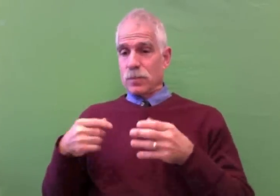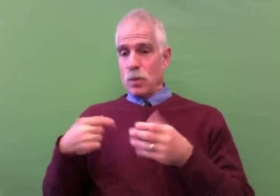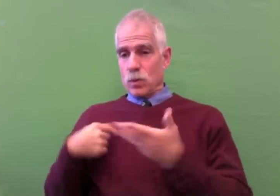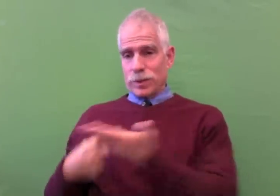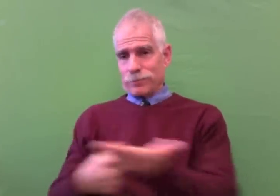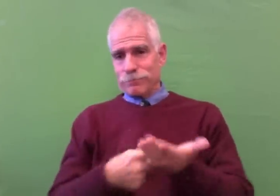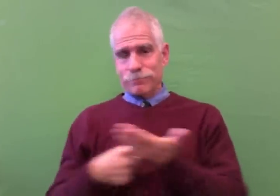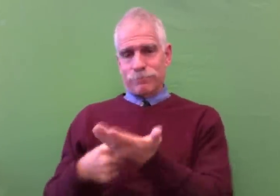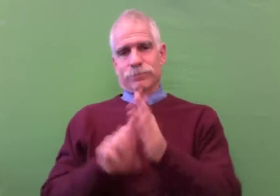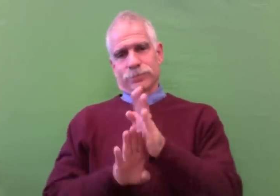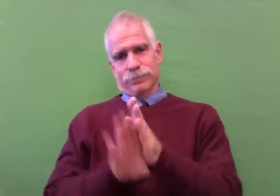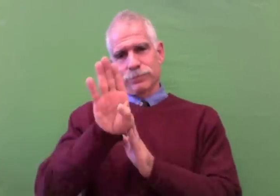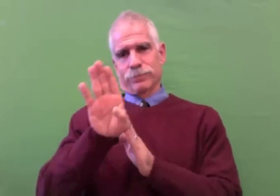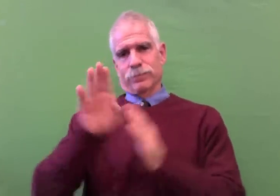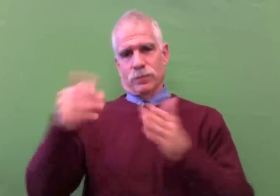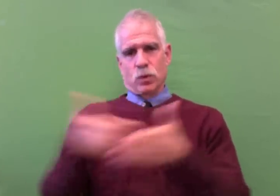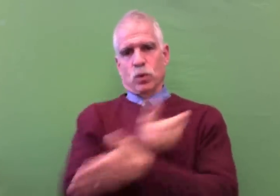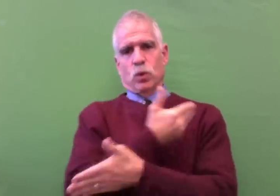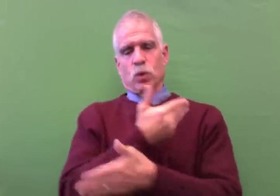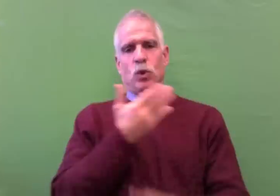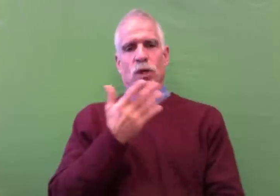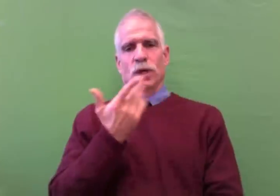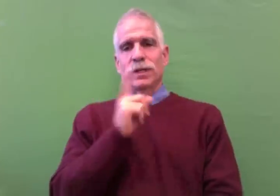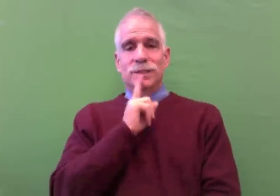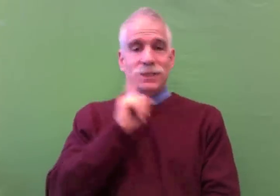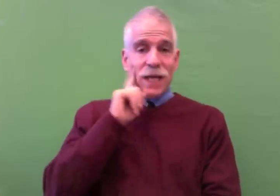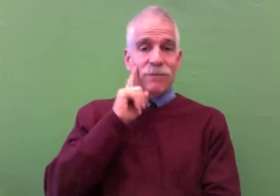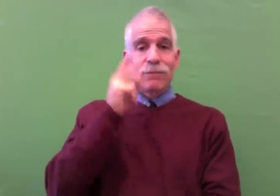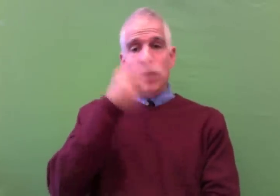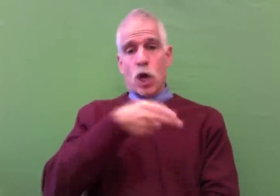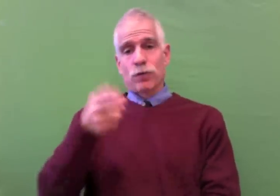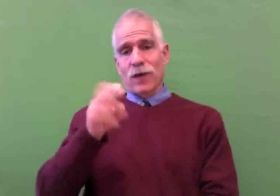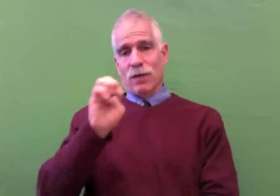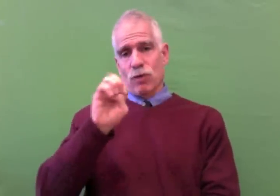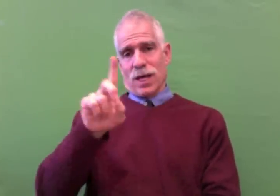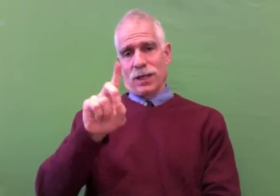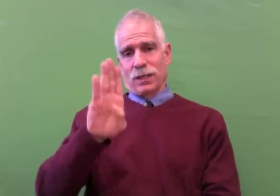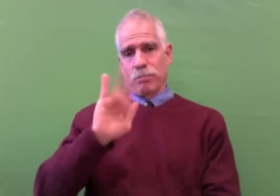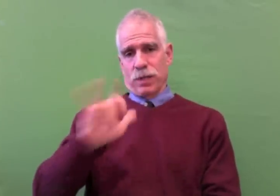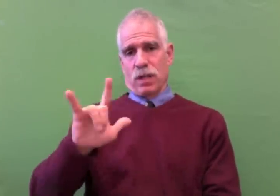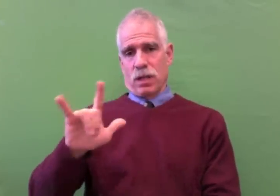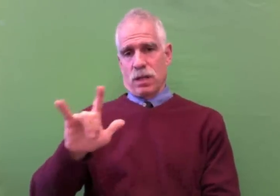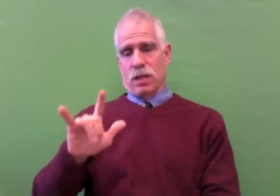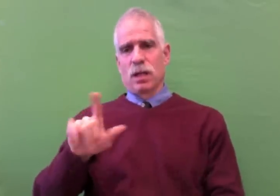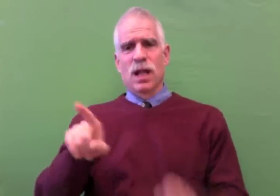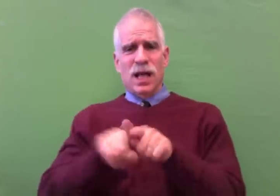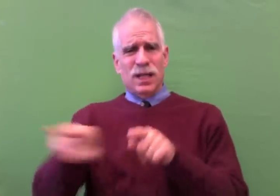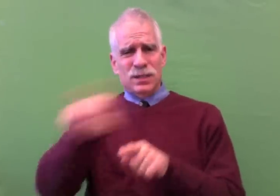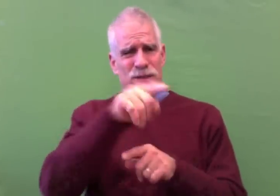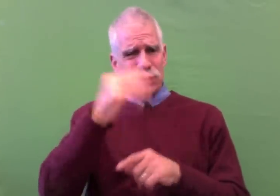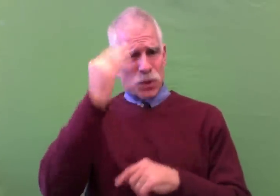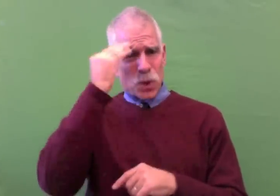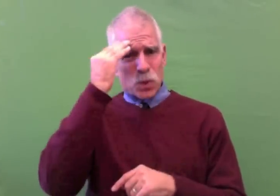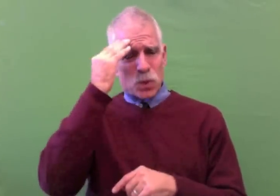when the steering committee was formed, we were able to develop a new deaf and hard of hearing education bill.